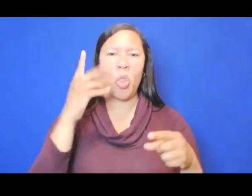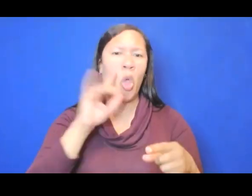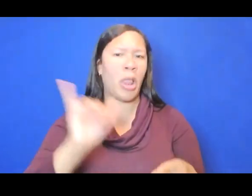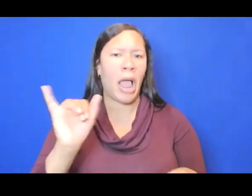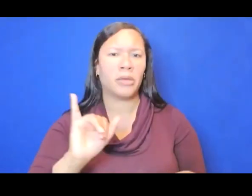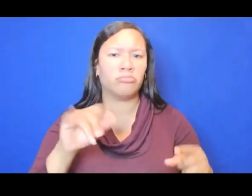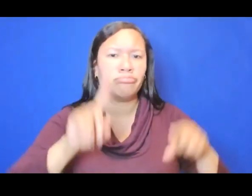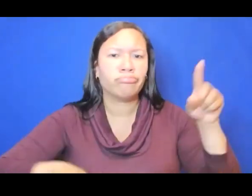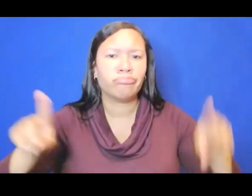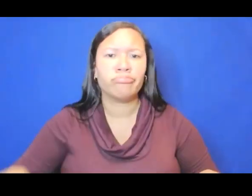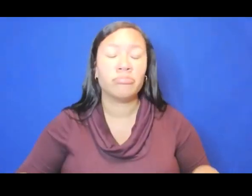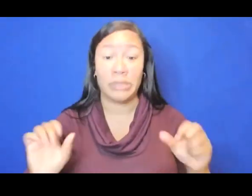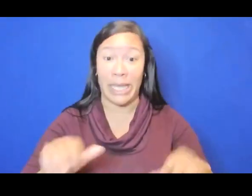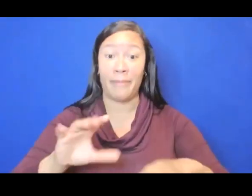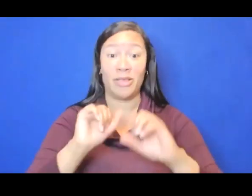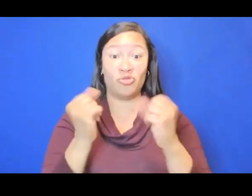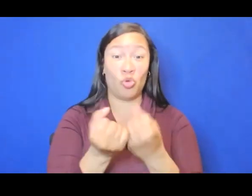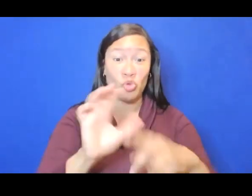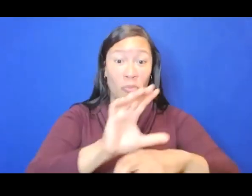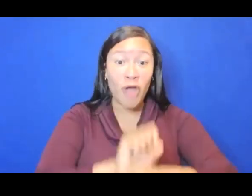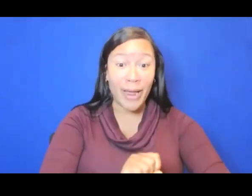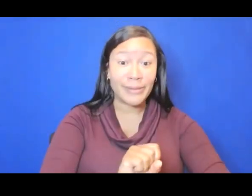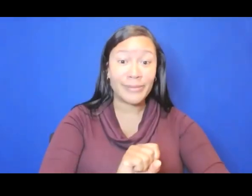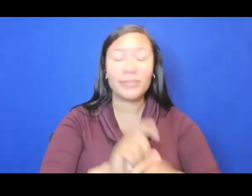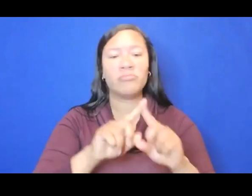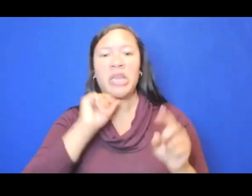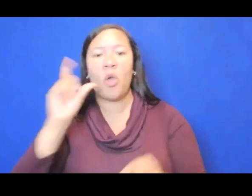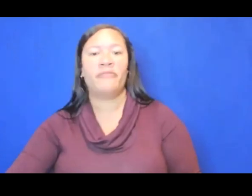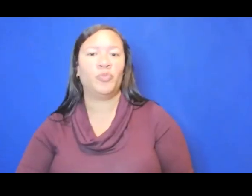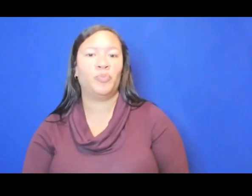social practice, but it need not necessarily be social practice.